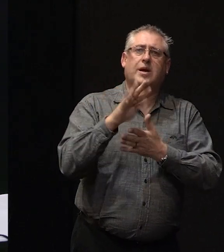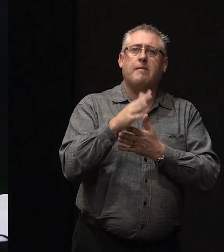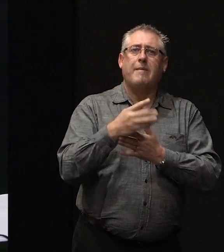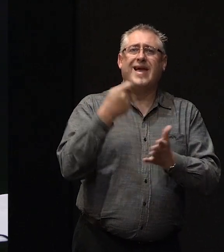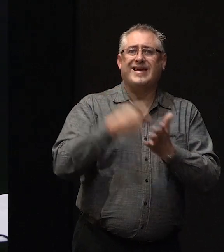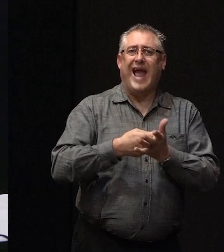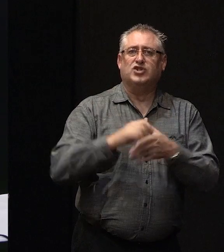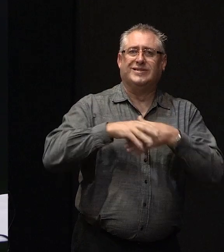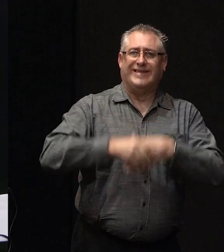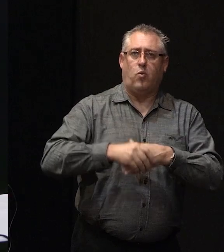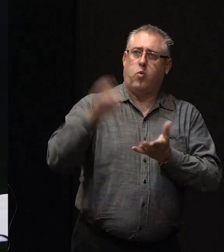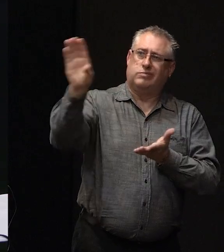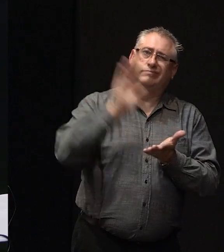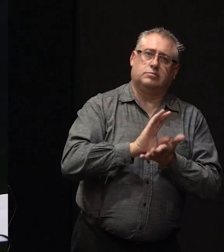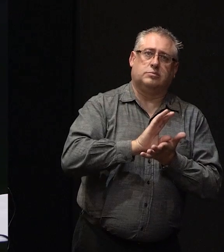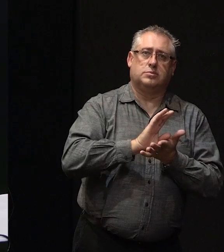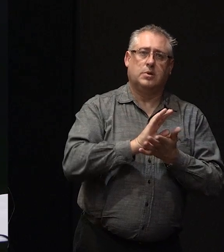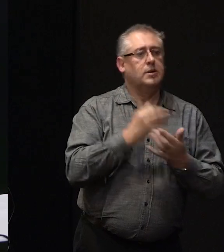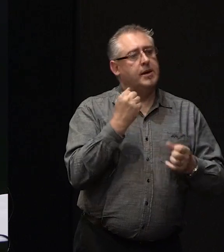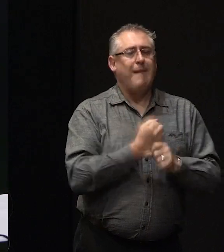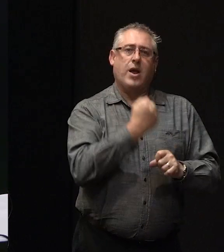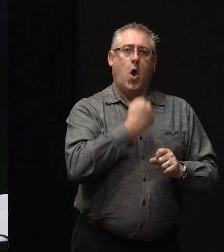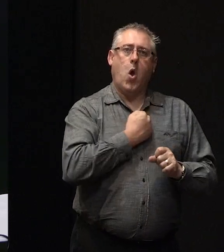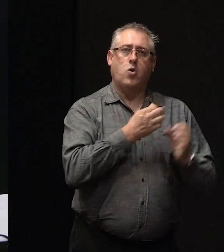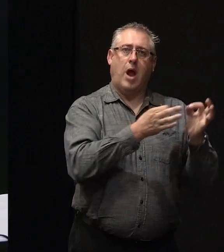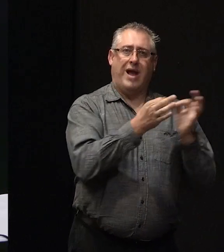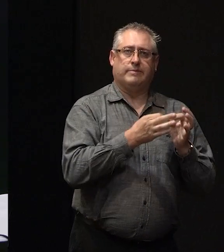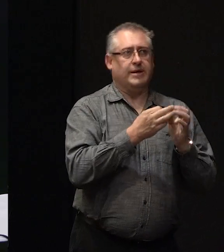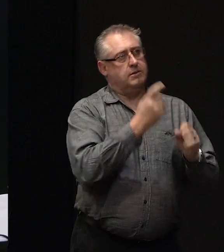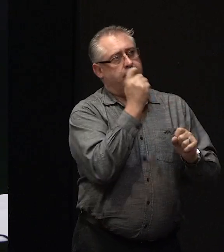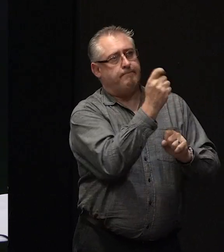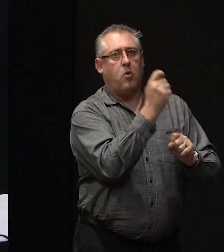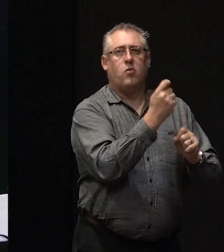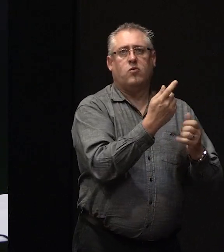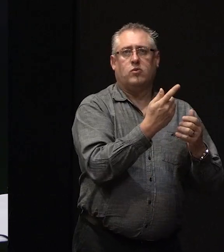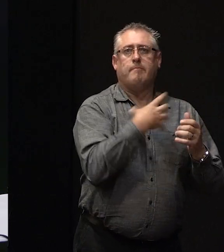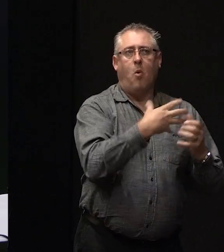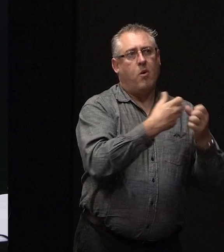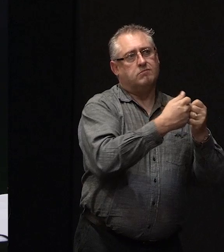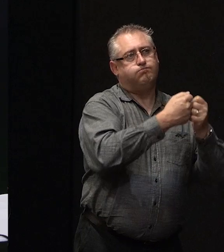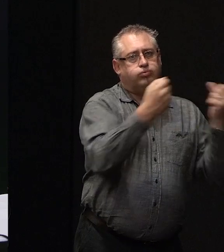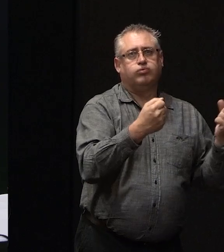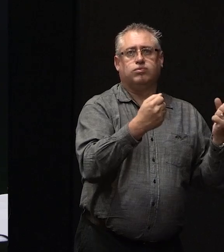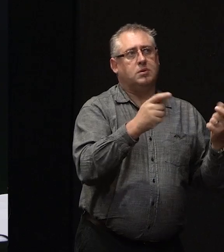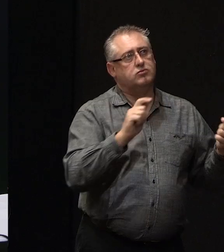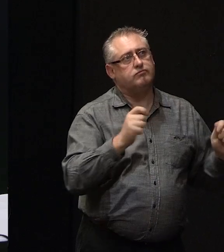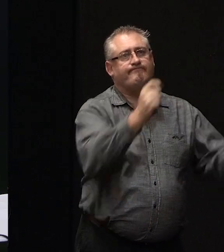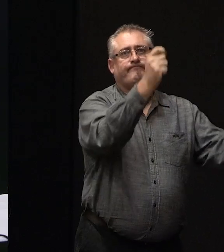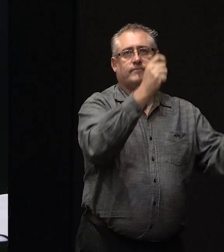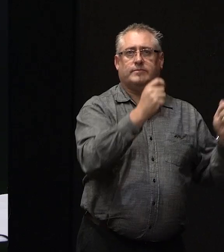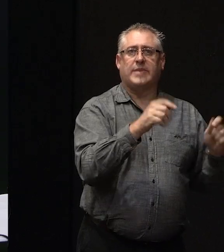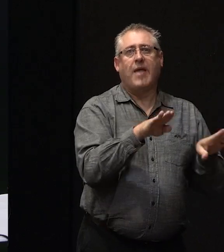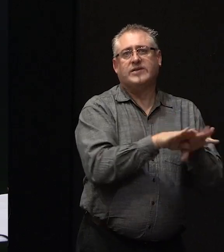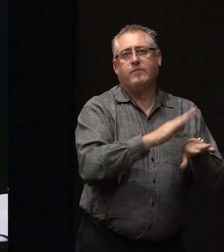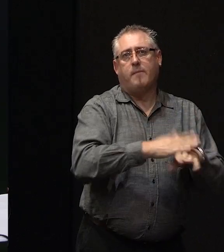cash settlement and then you can make your own arrangements for that more extensive work or renovation that you want to have done at the